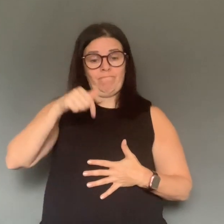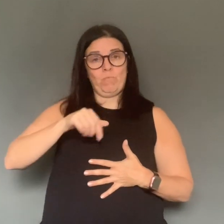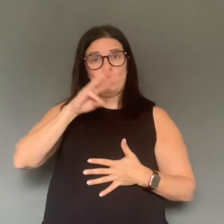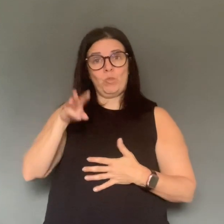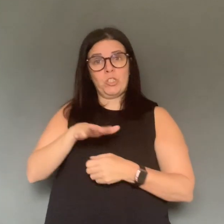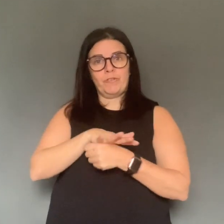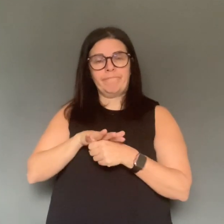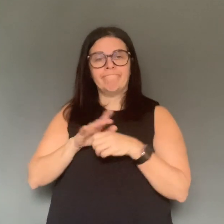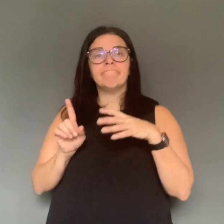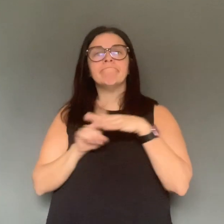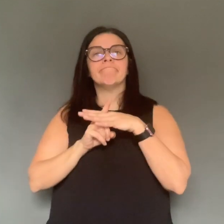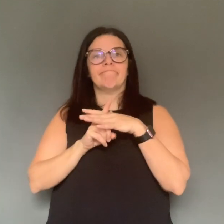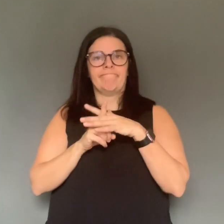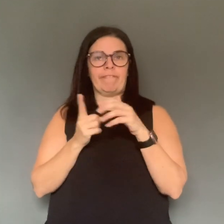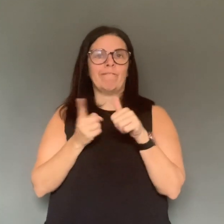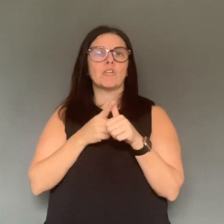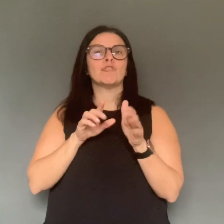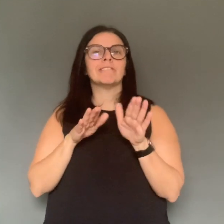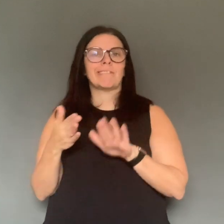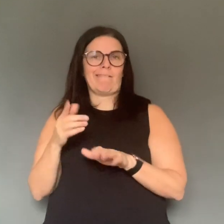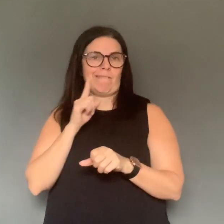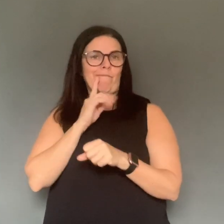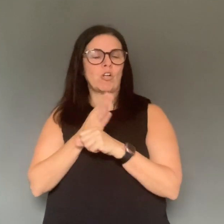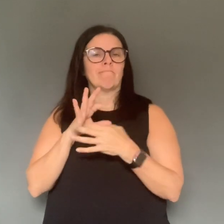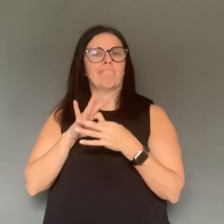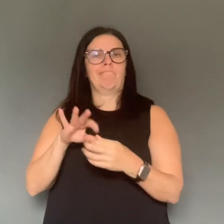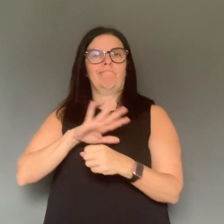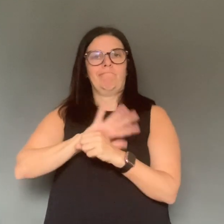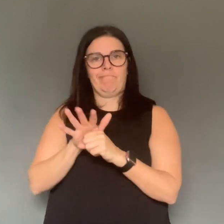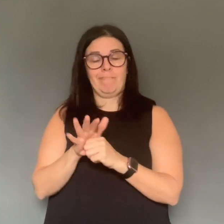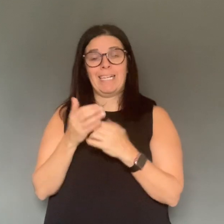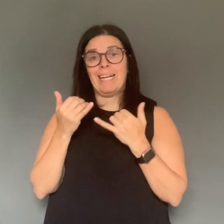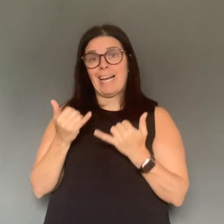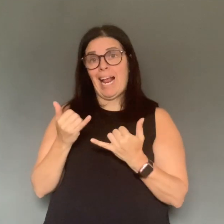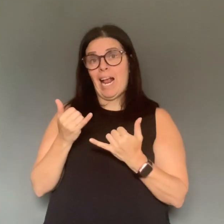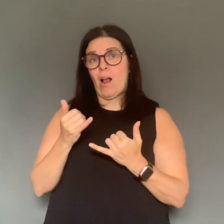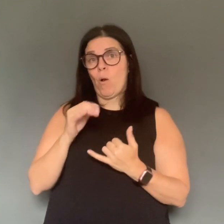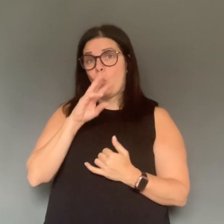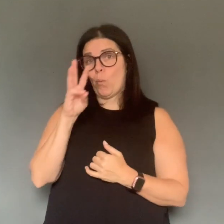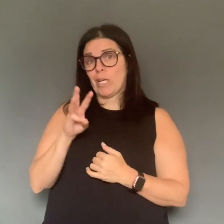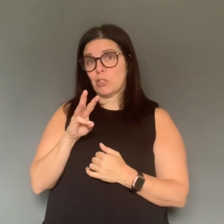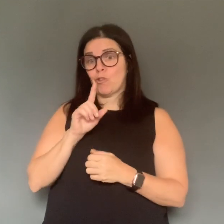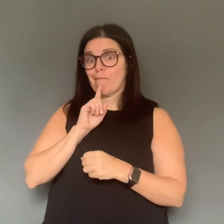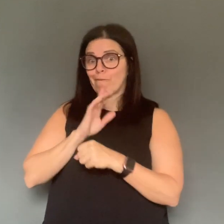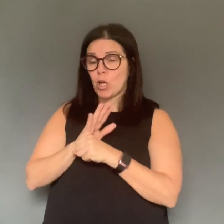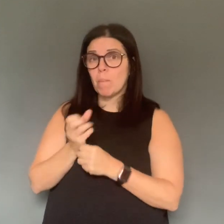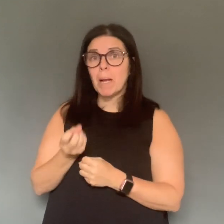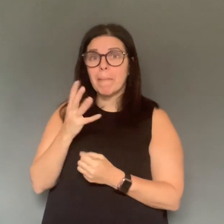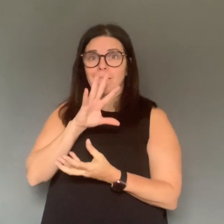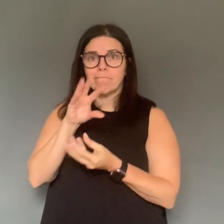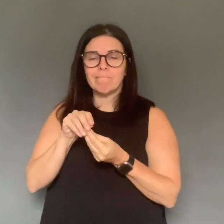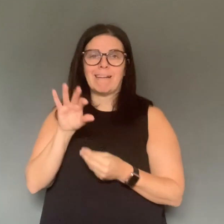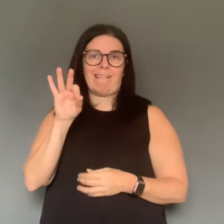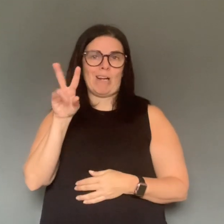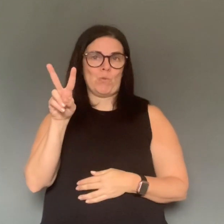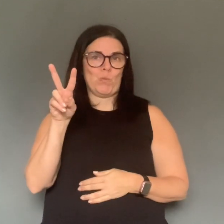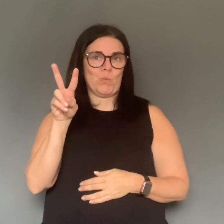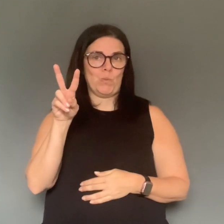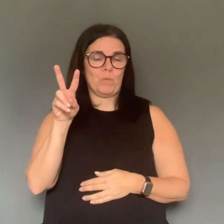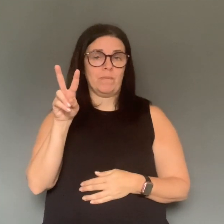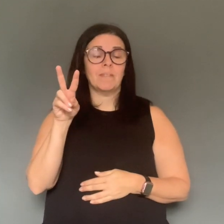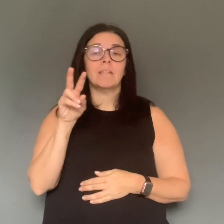COVID-19 in Windsor-Essex. 27% of our cases are in the 50 to 59 year old age group.